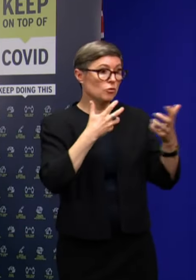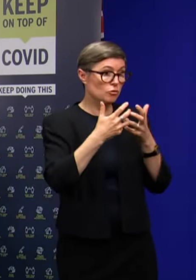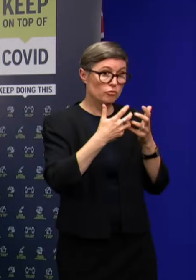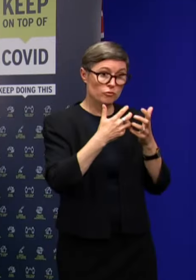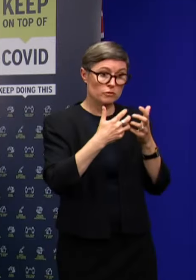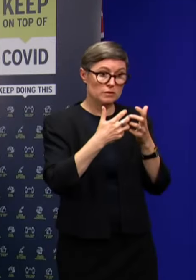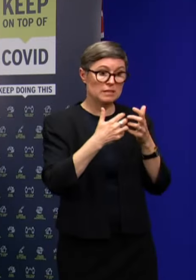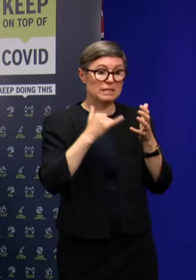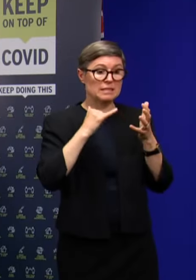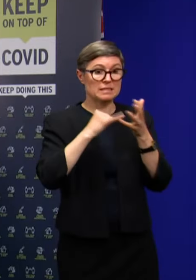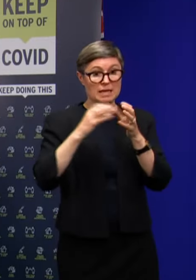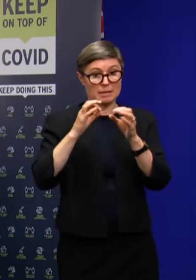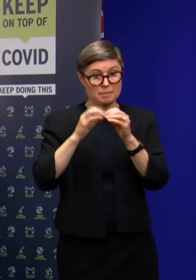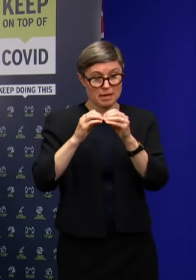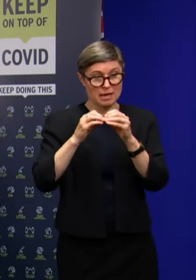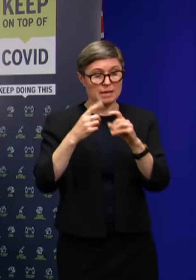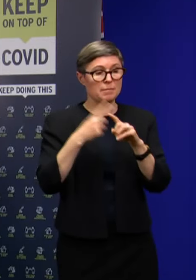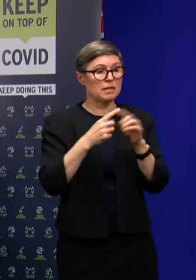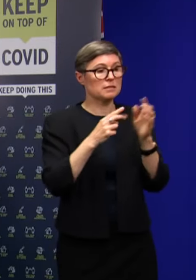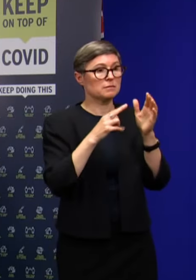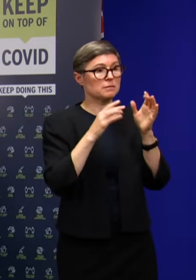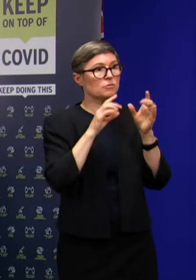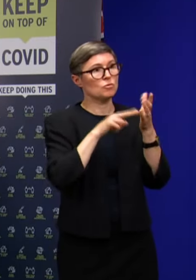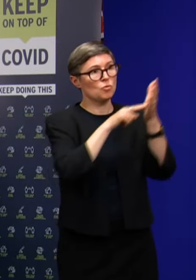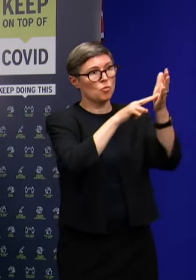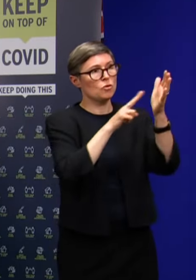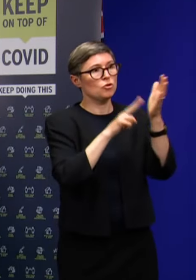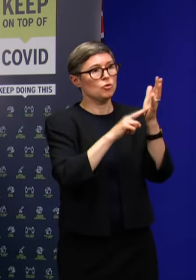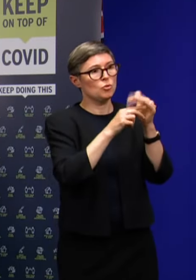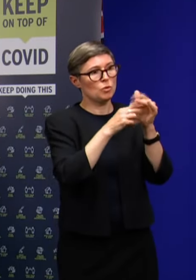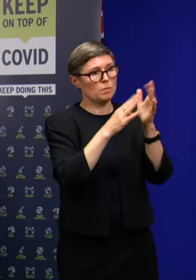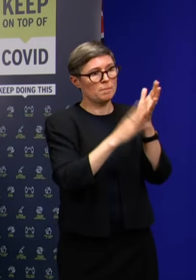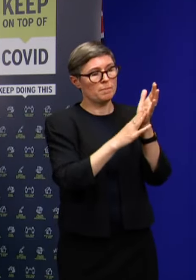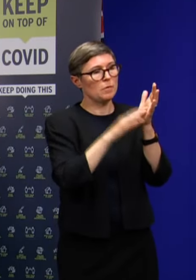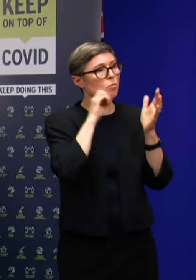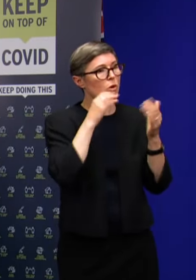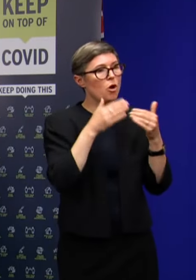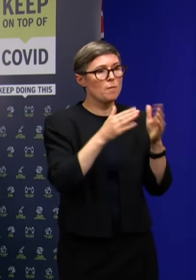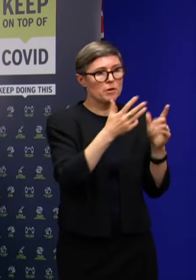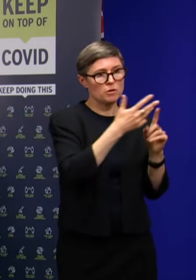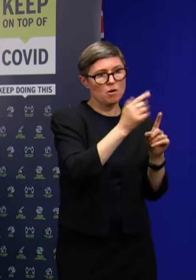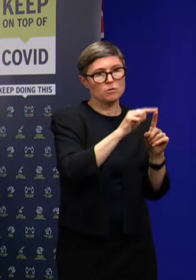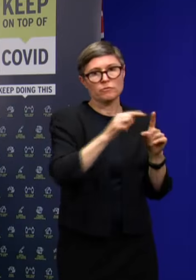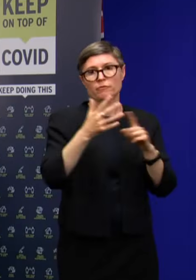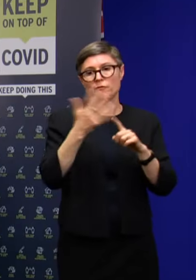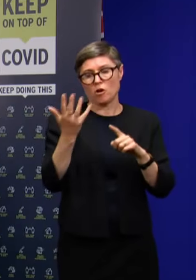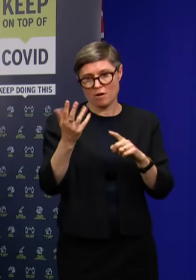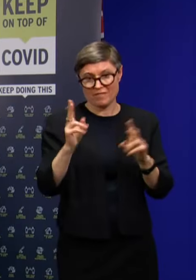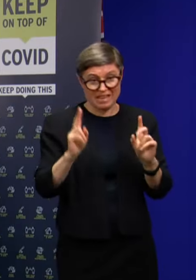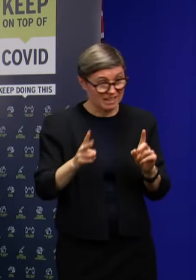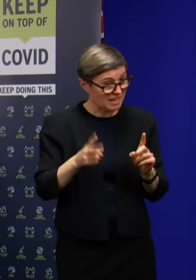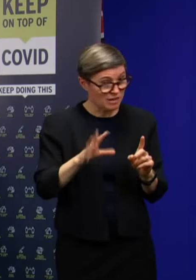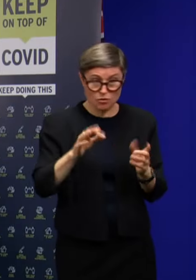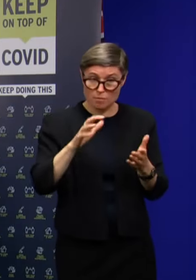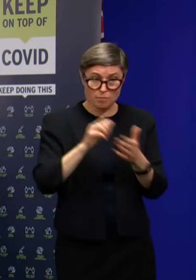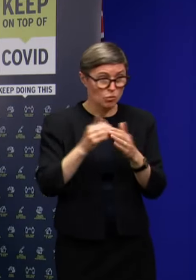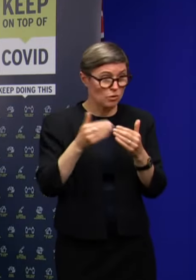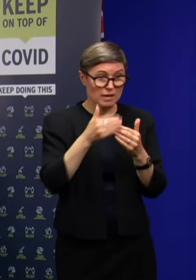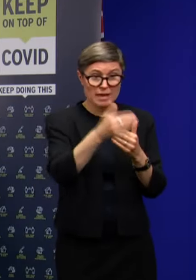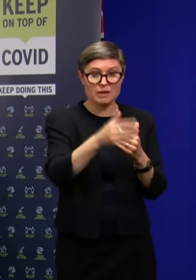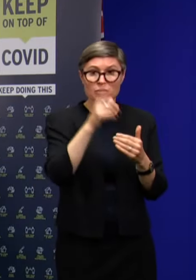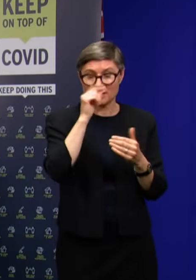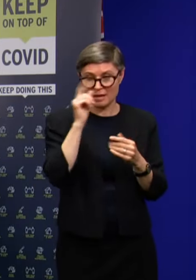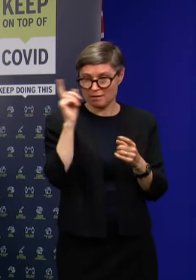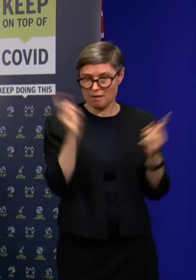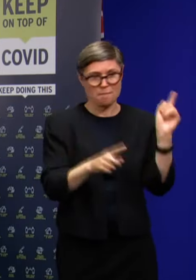Tasmania, Sandy Bay and Union Campuses. These will be open from 9am to 5pm. Again, you don't need an appointment to get vaccinated